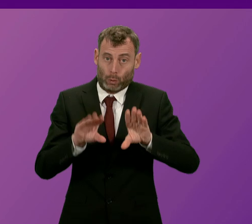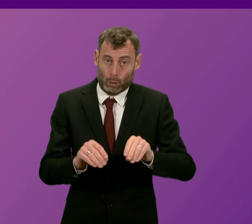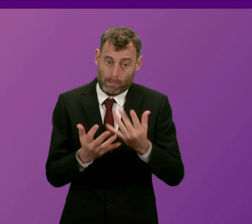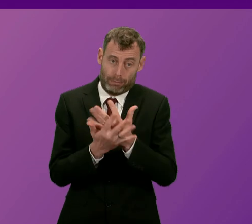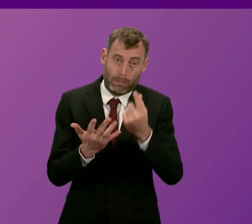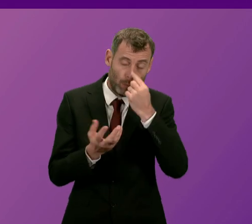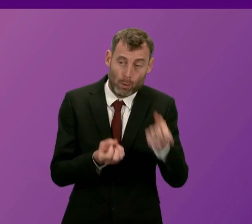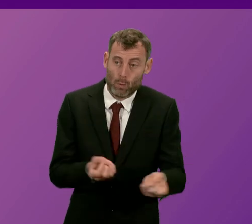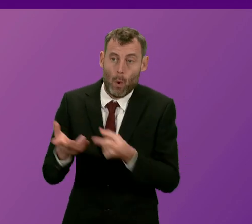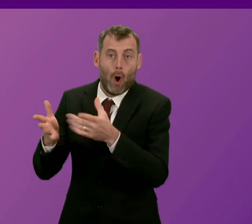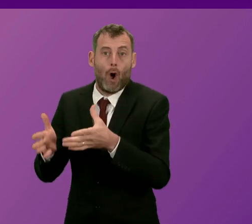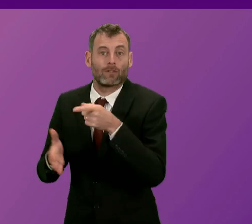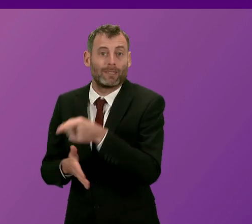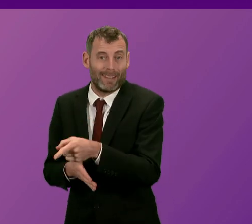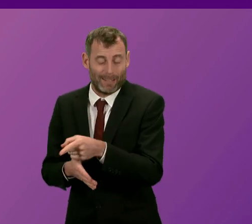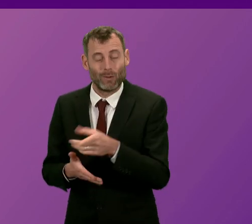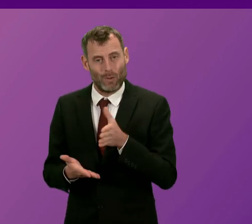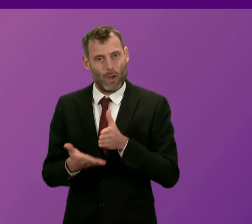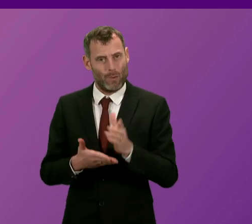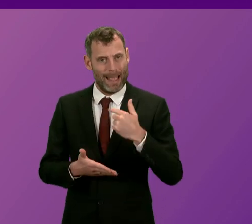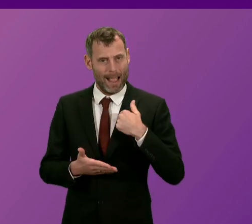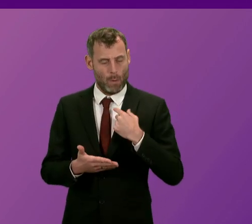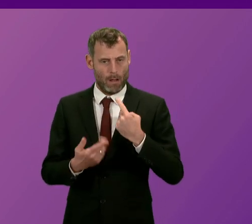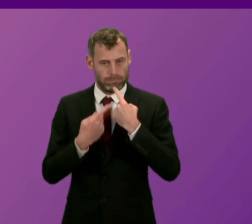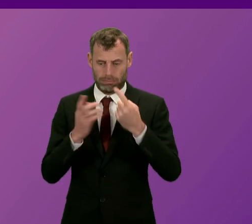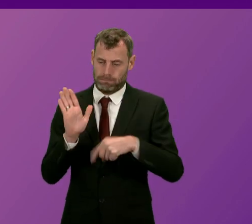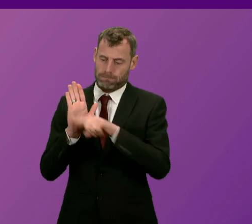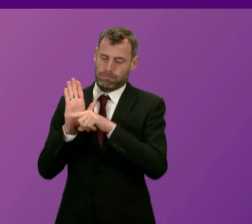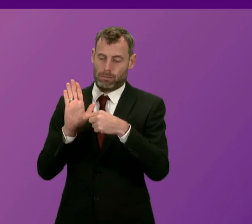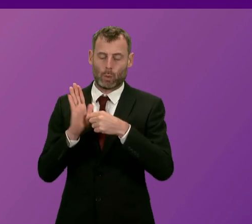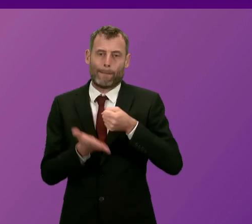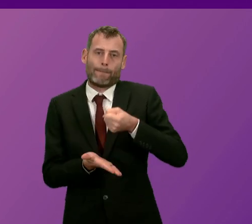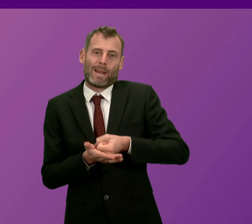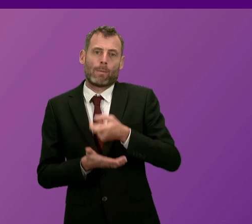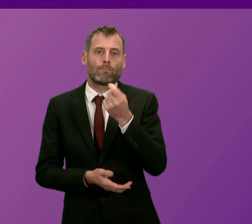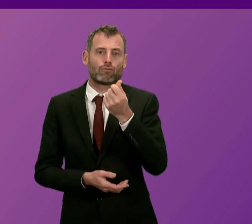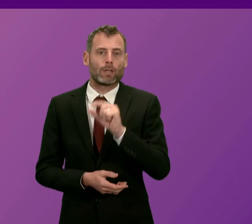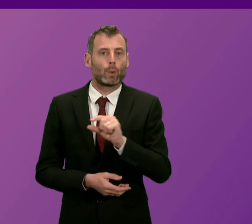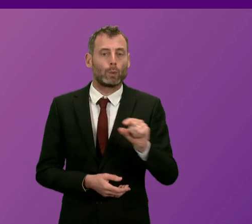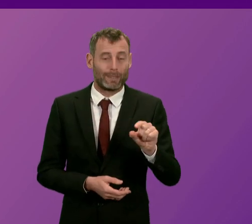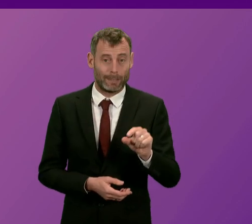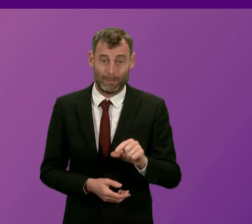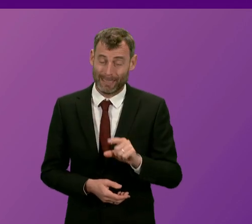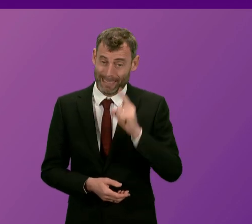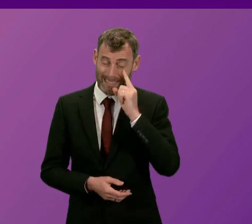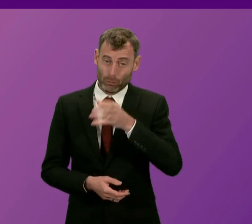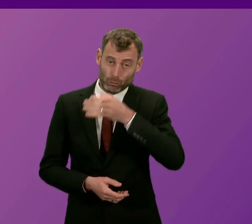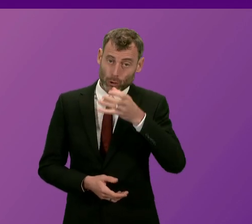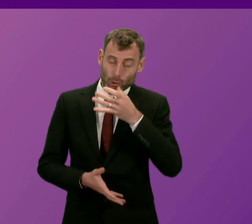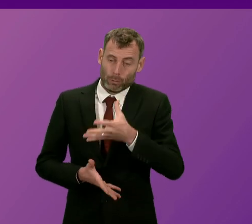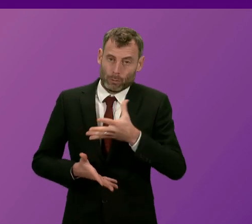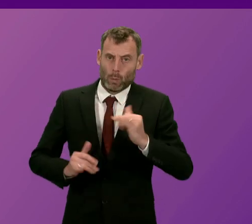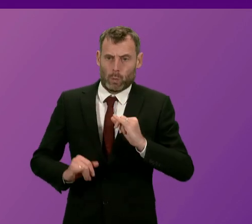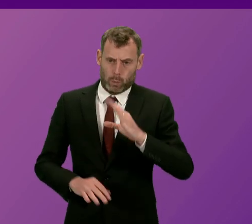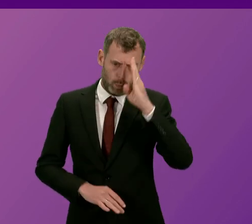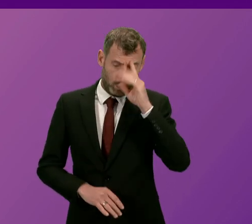what would have happened without minimum unit pricing in place. To support people already drinking at hazardous and harmful levels, the